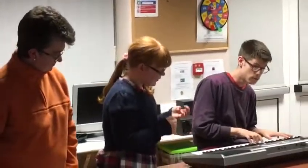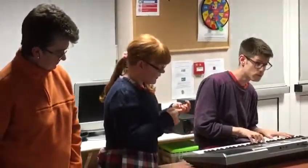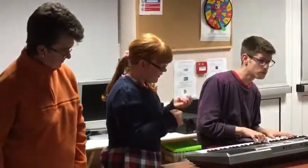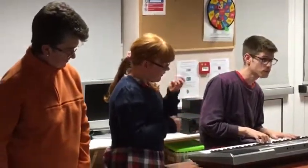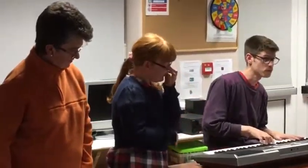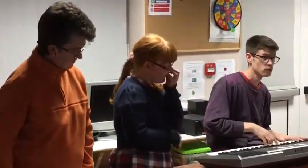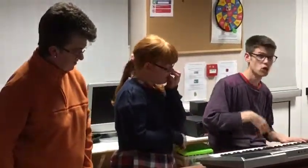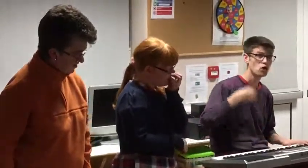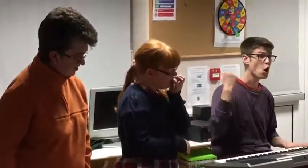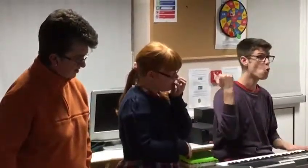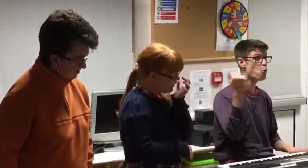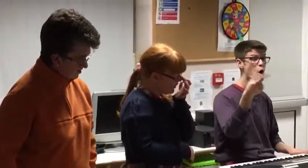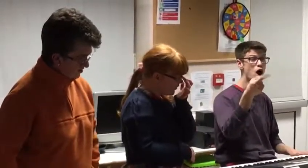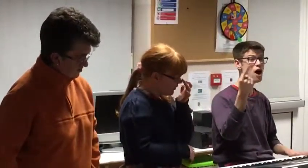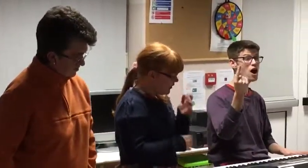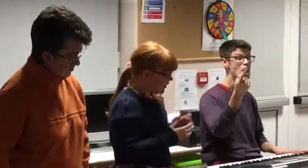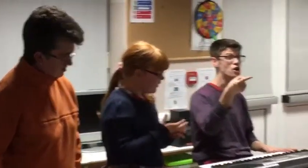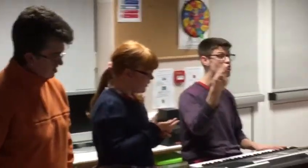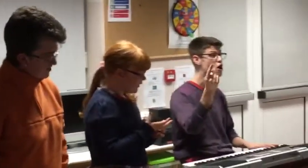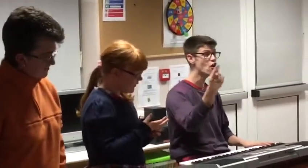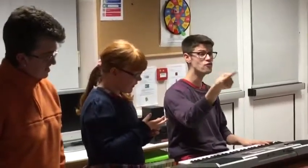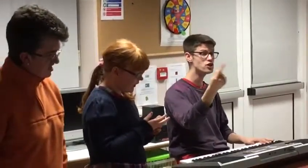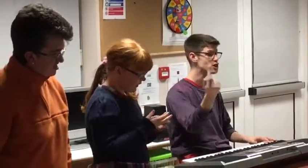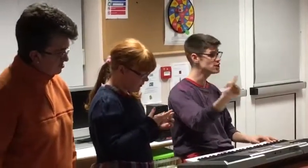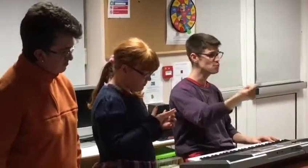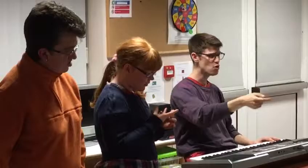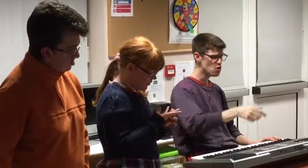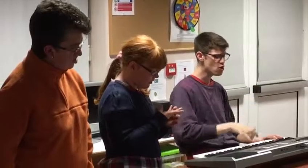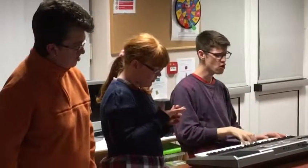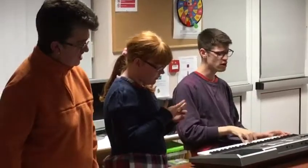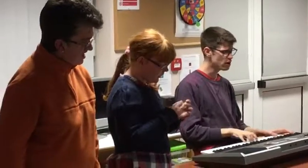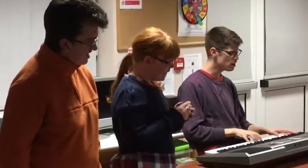One of these mornings